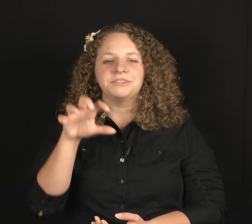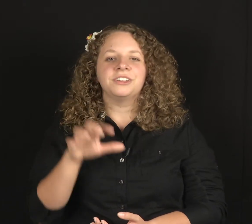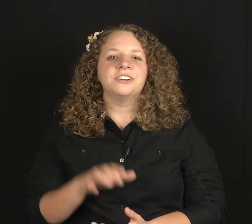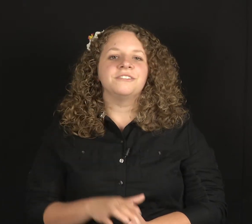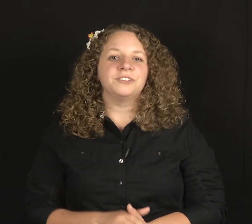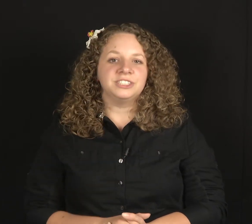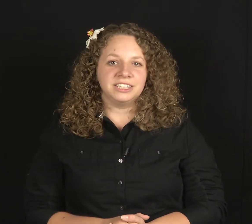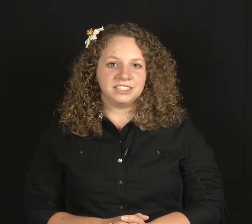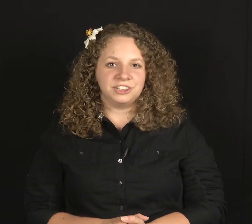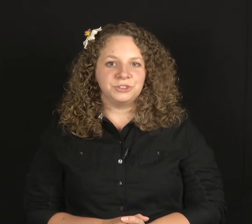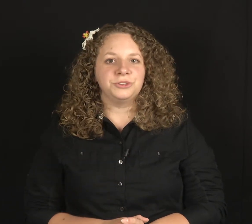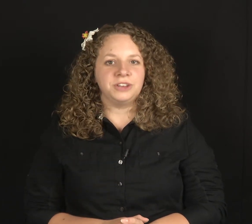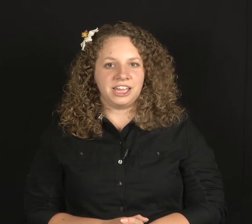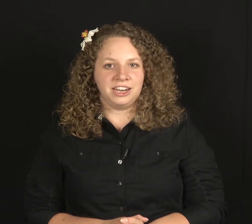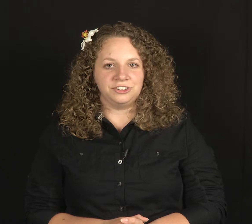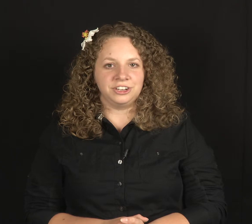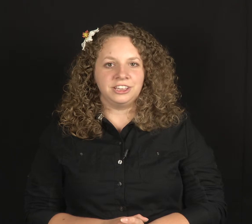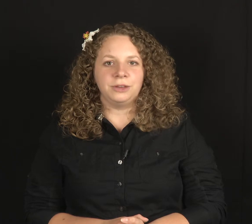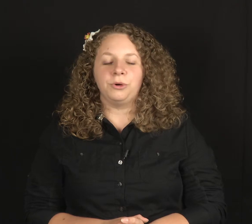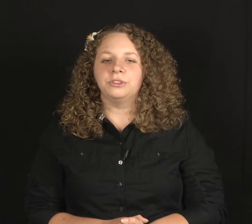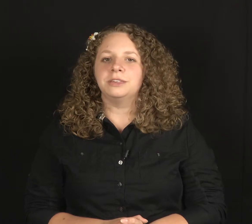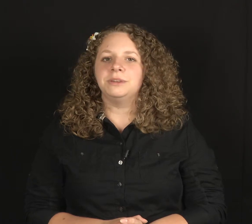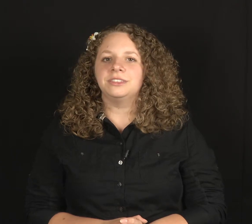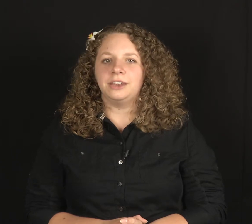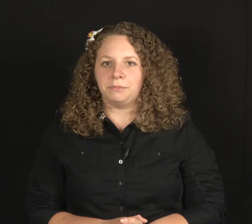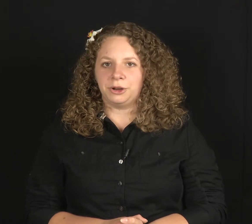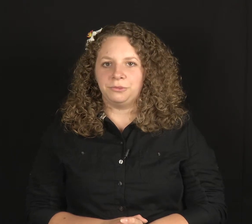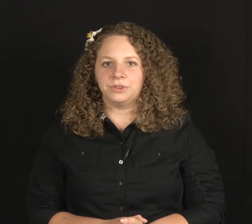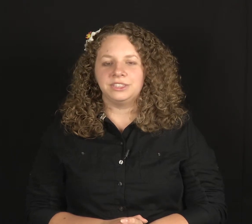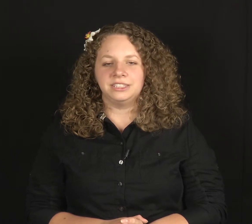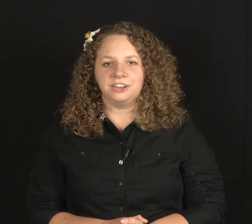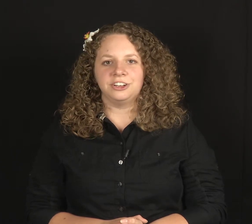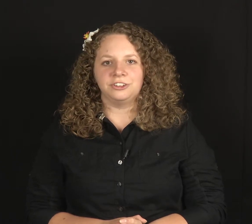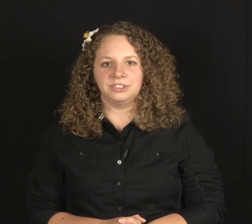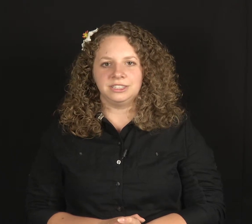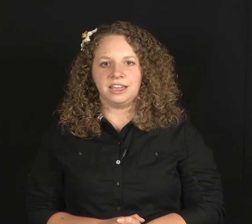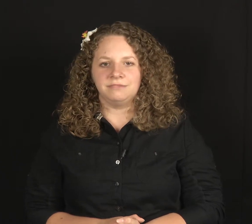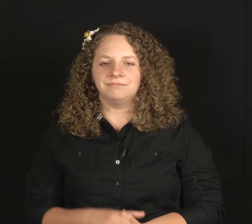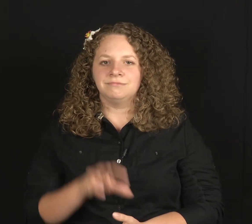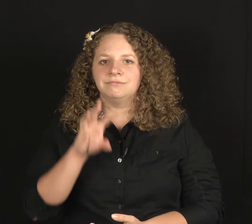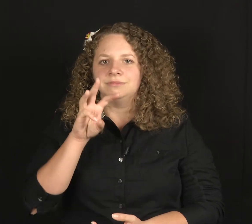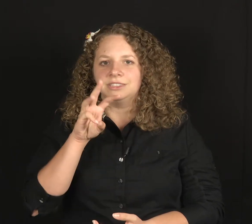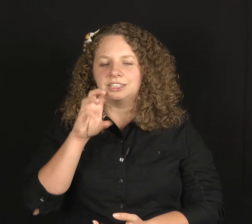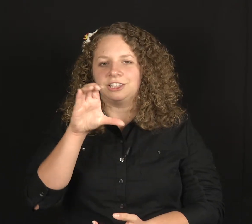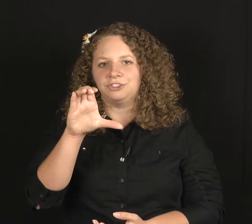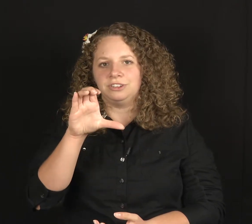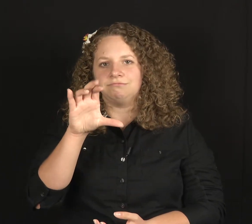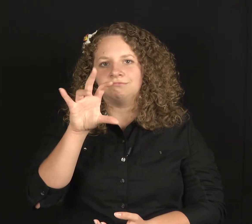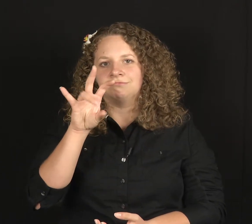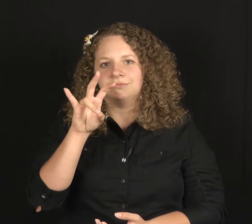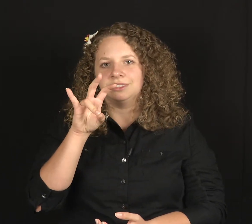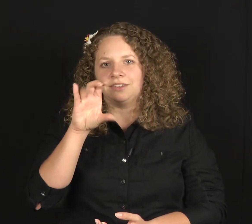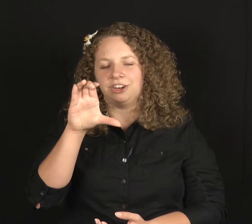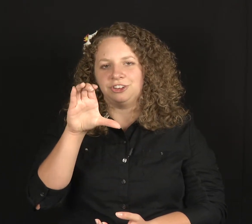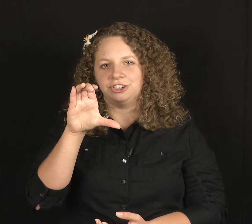For six hundred through nine hundred, it will only be the number with the standard hundred sign. Six hundred, seven hundred,